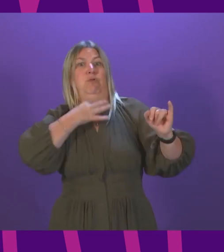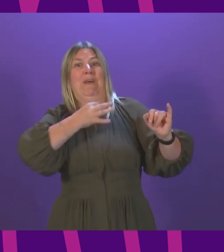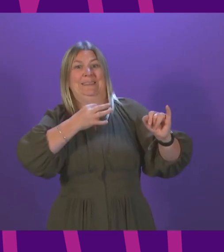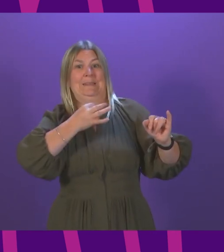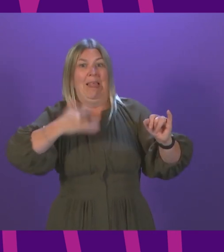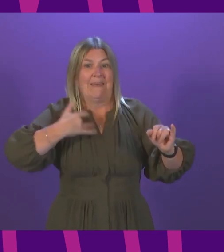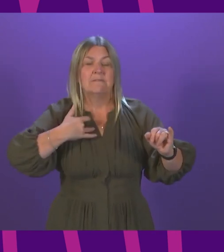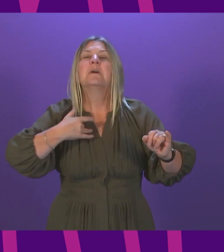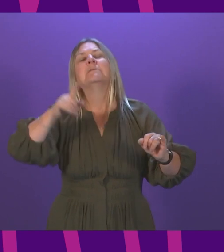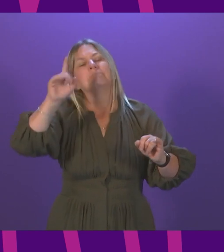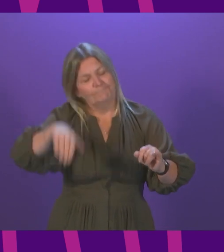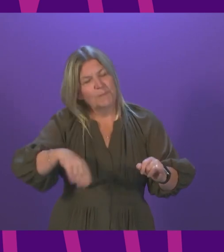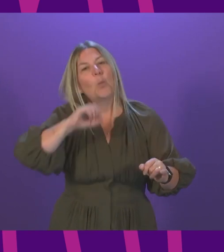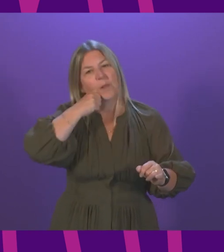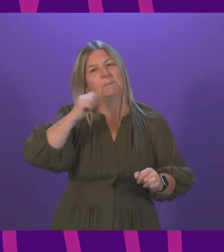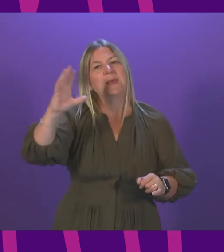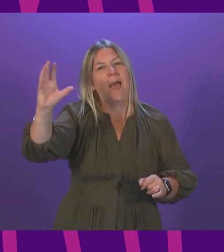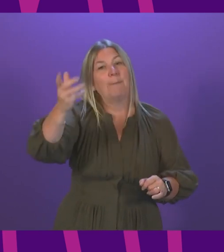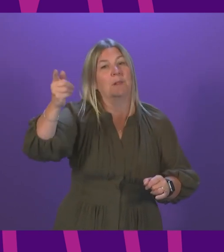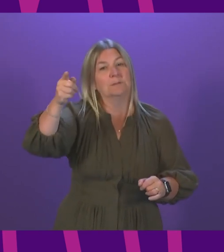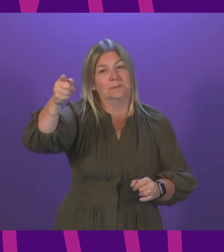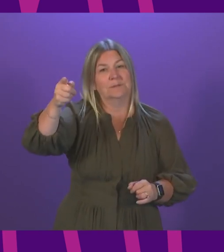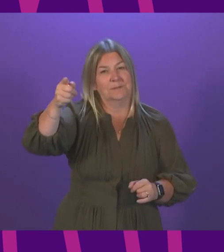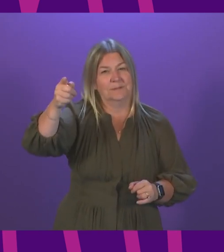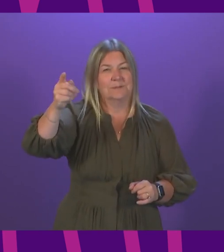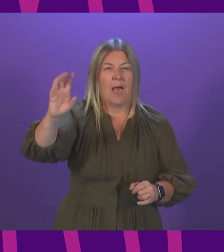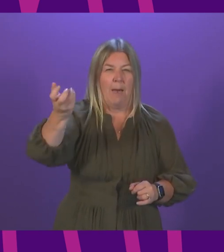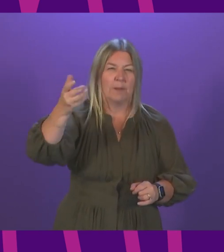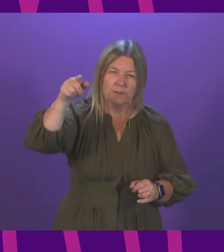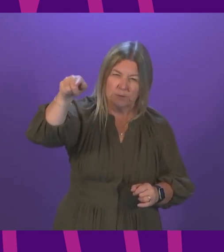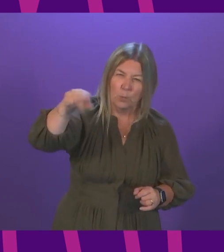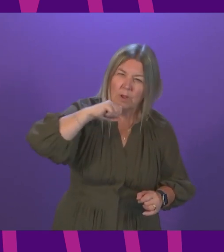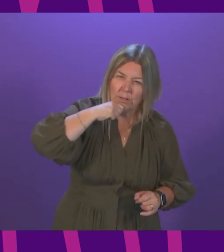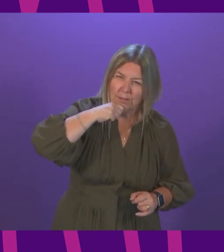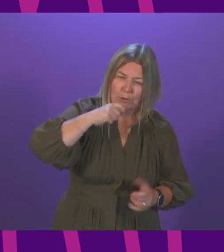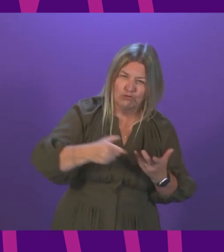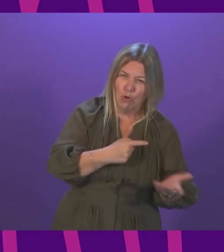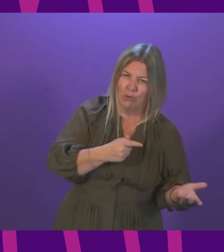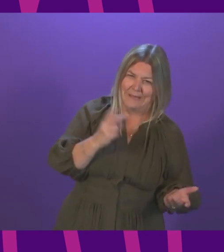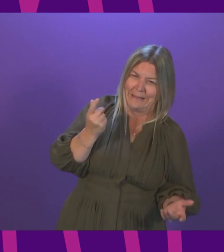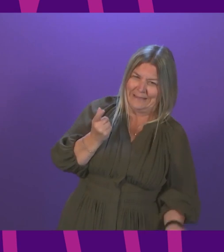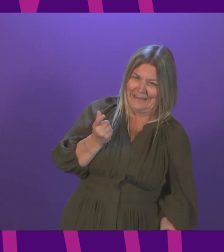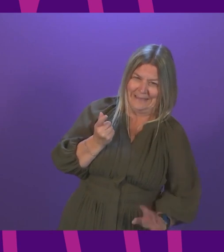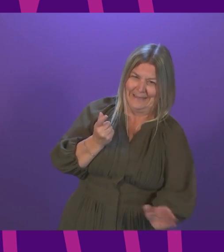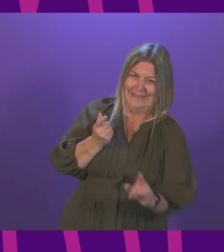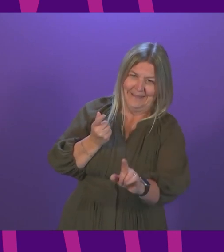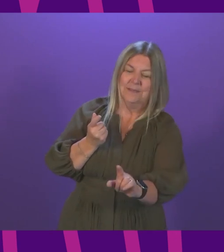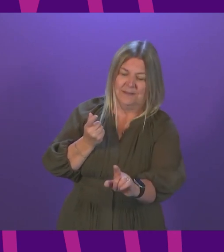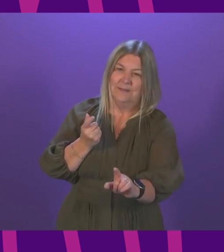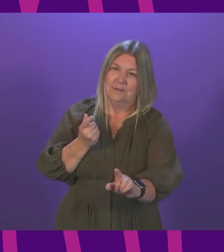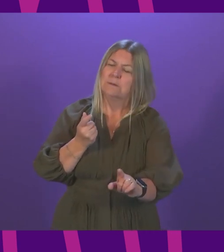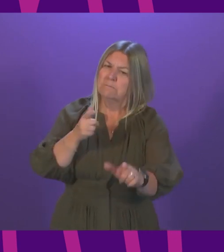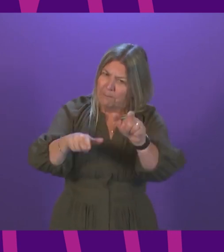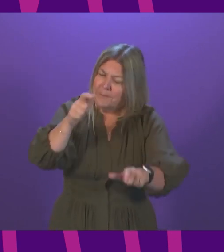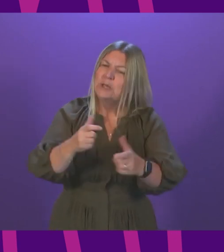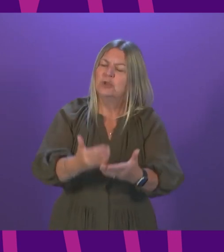hospital in an ambulance if one is requested. Alternative transport arrangements are for those patients with low acuity and patient safety, of course, will remain